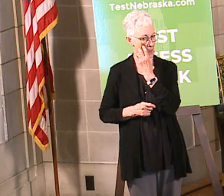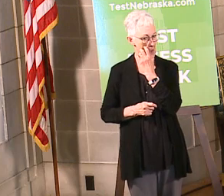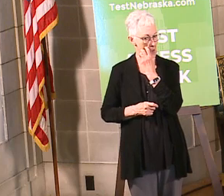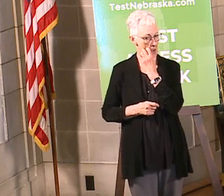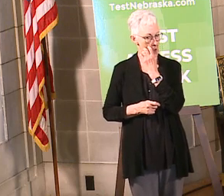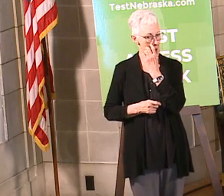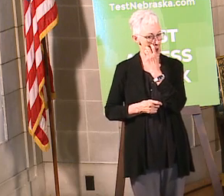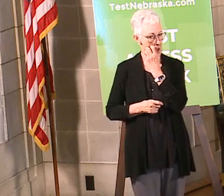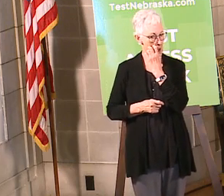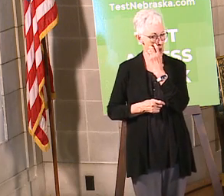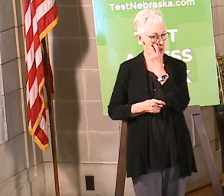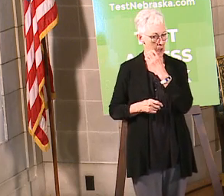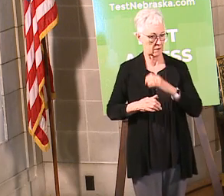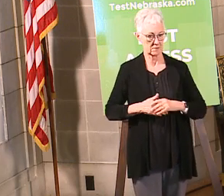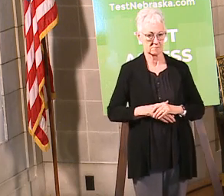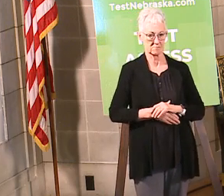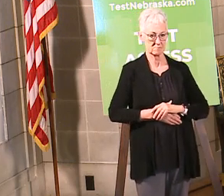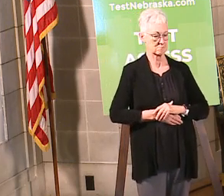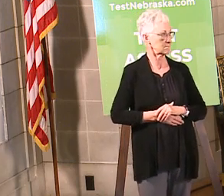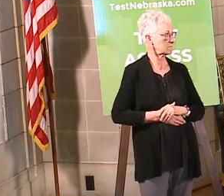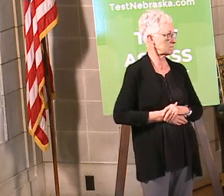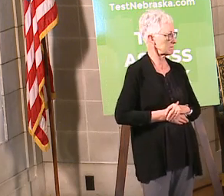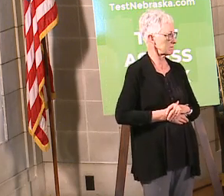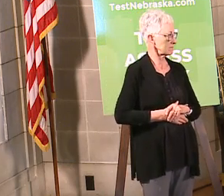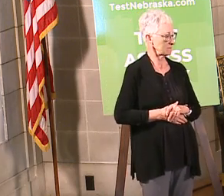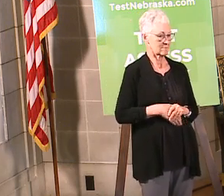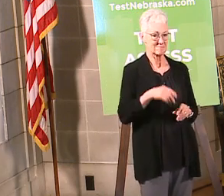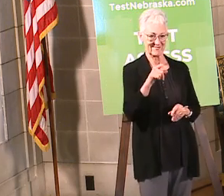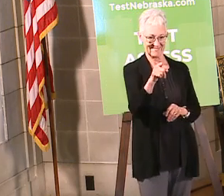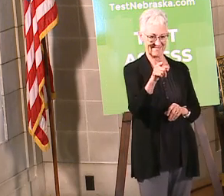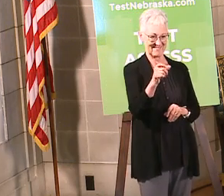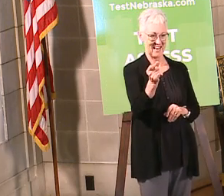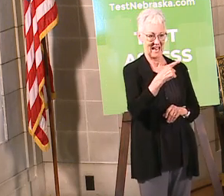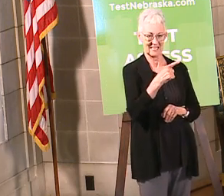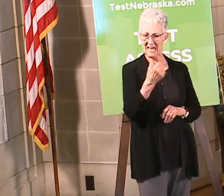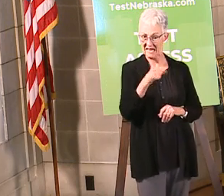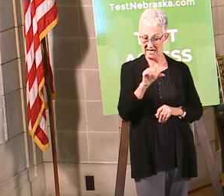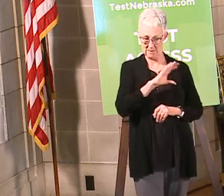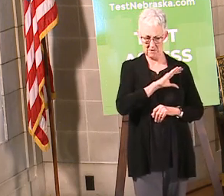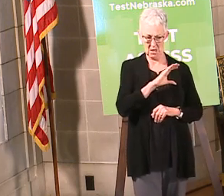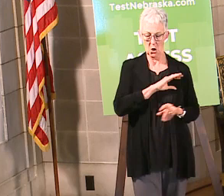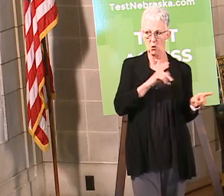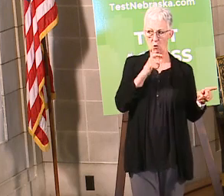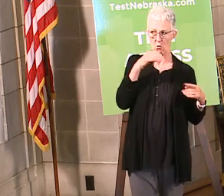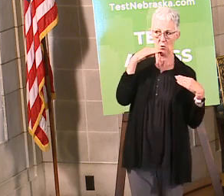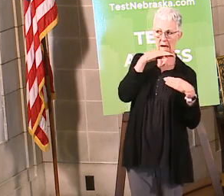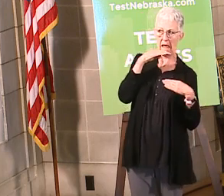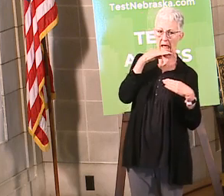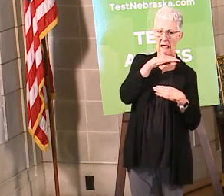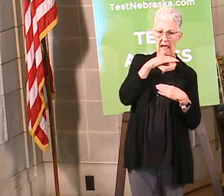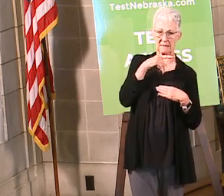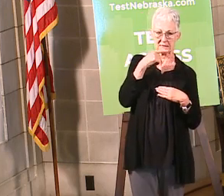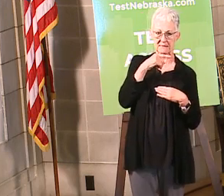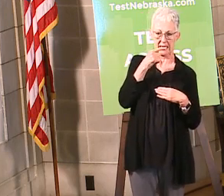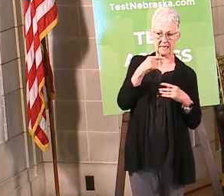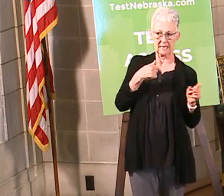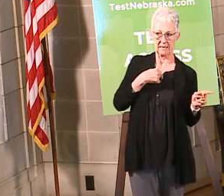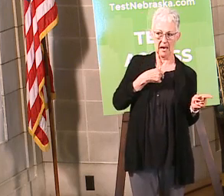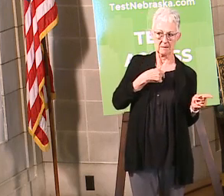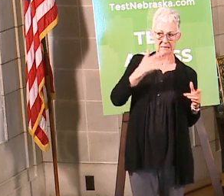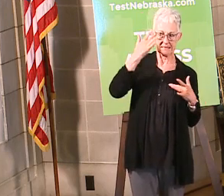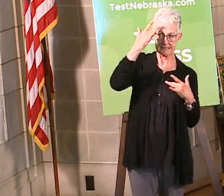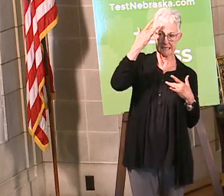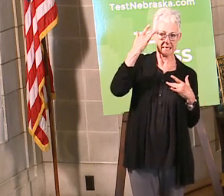ill actually were they ill and the answer is no they're